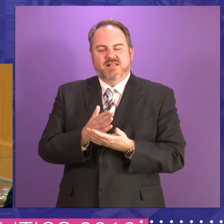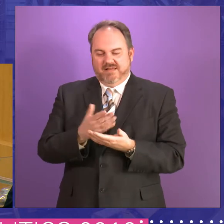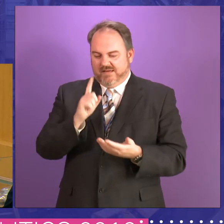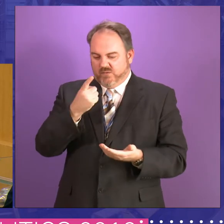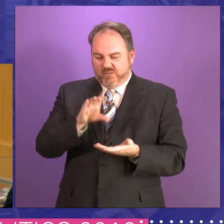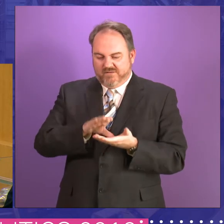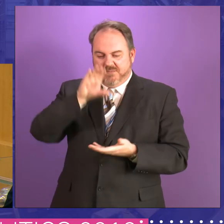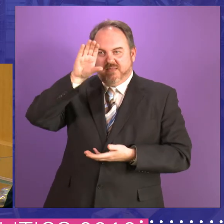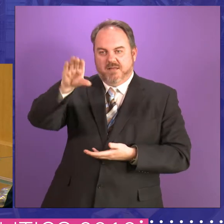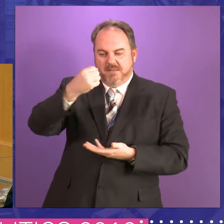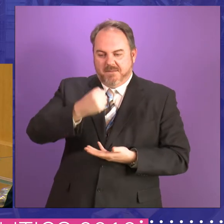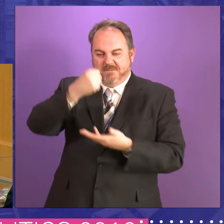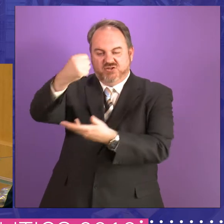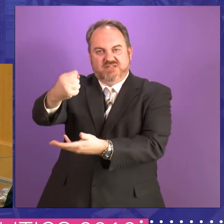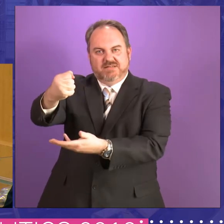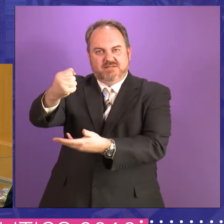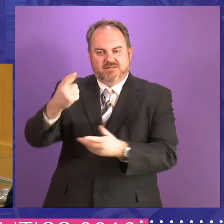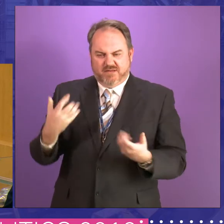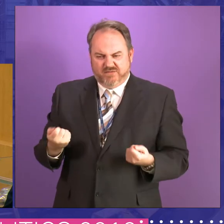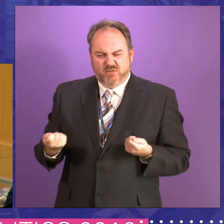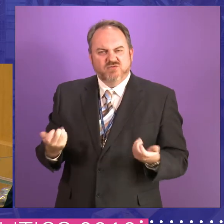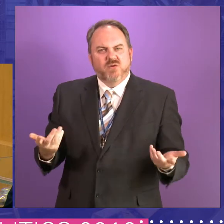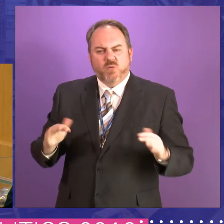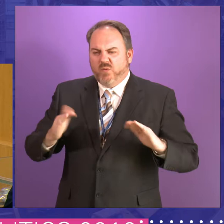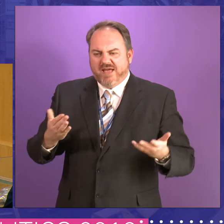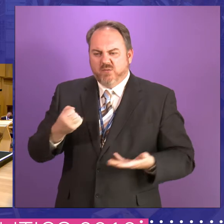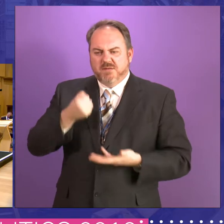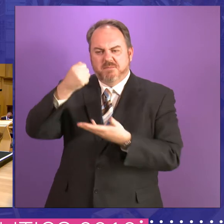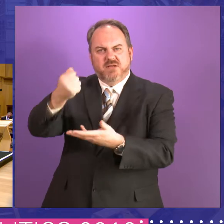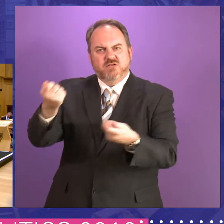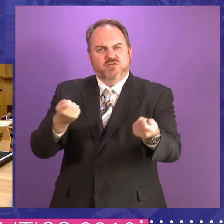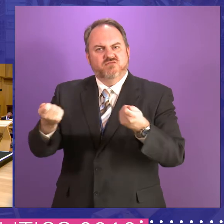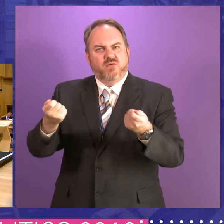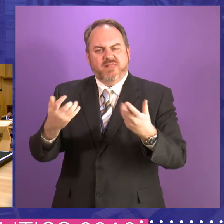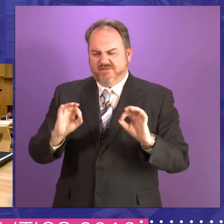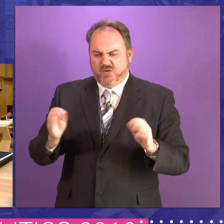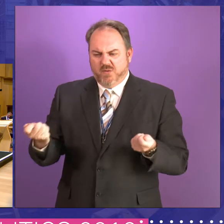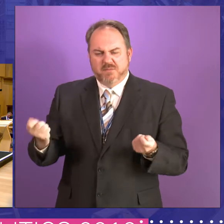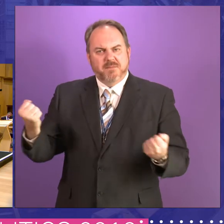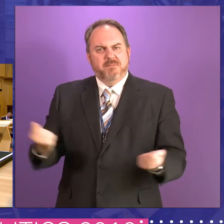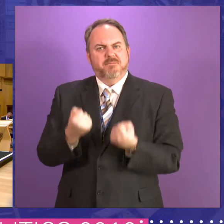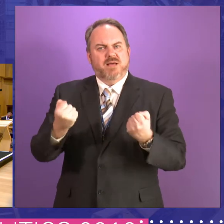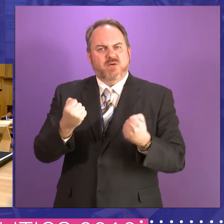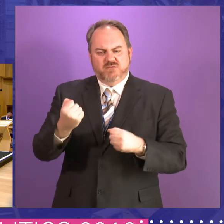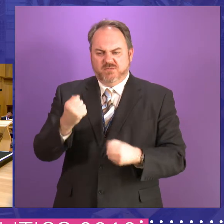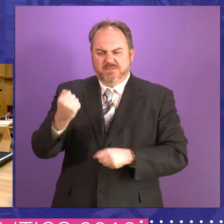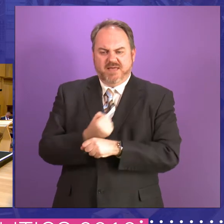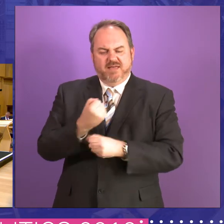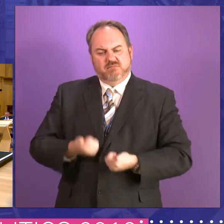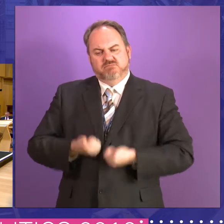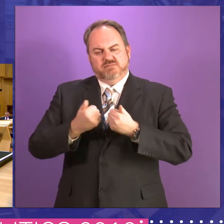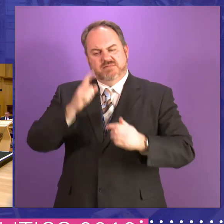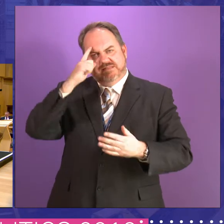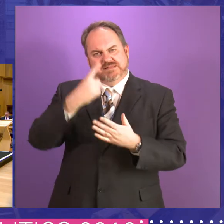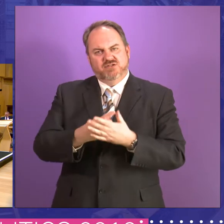they've got no decisions to take or make anyway. Um, and that's what happens in far too many school councils and far too many community councils have a little